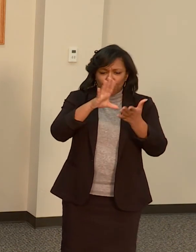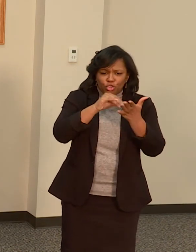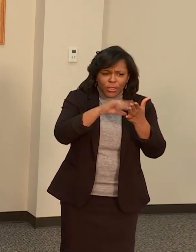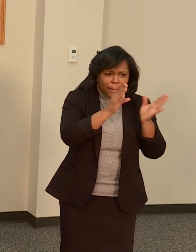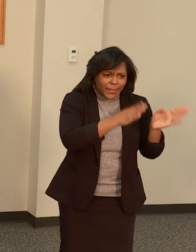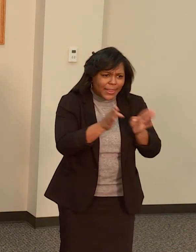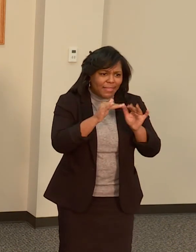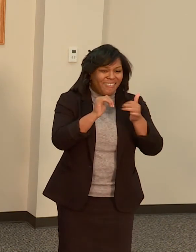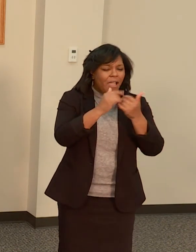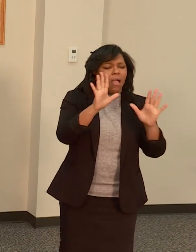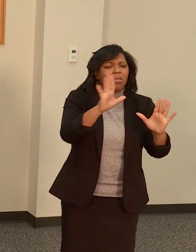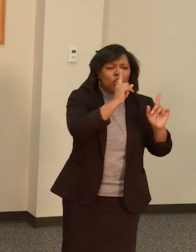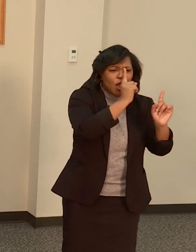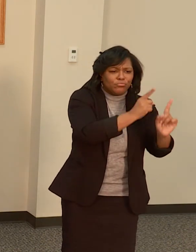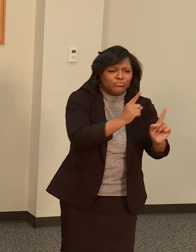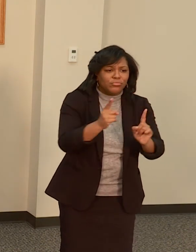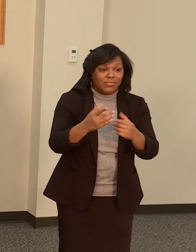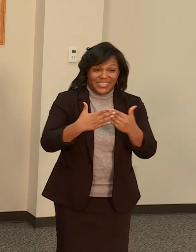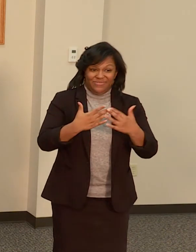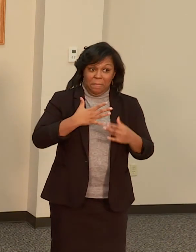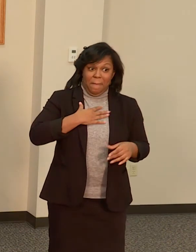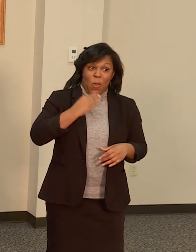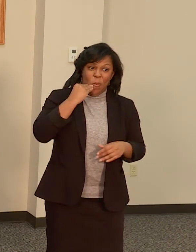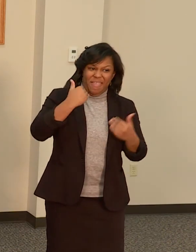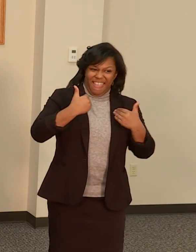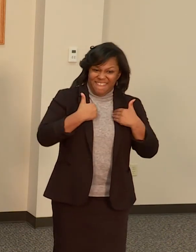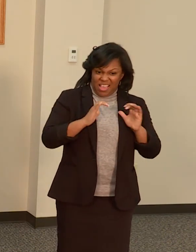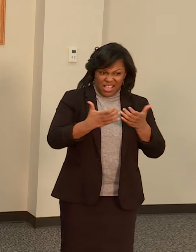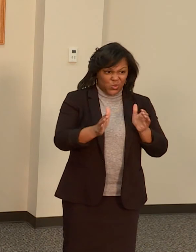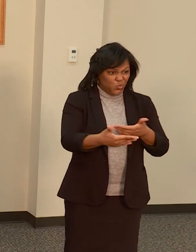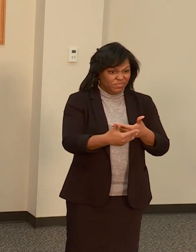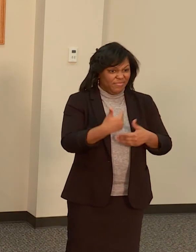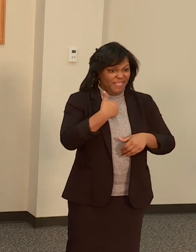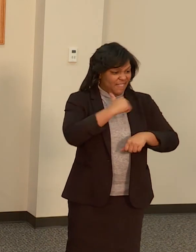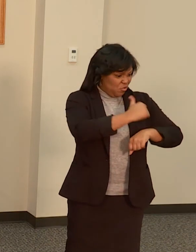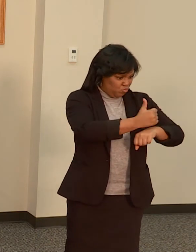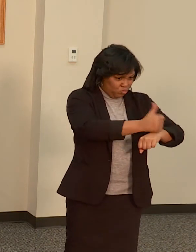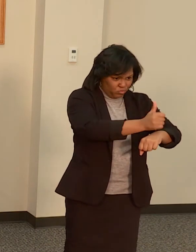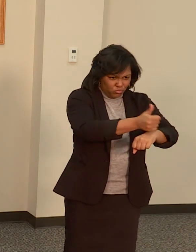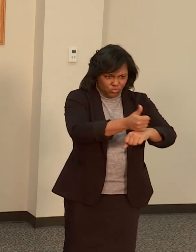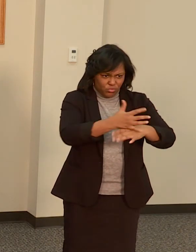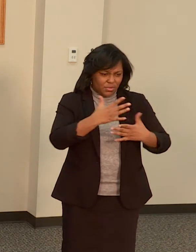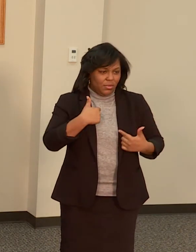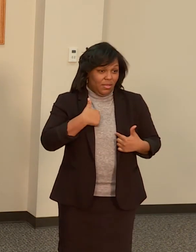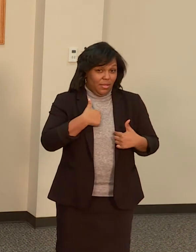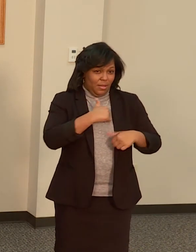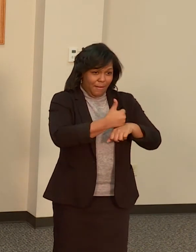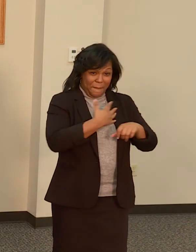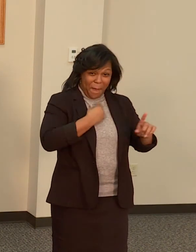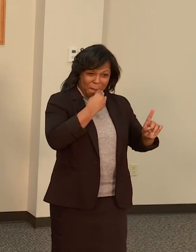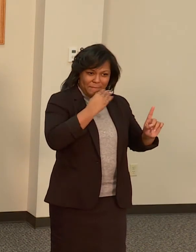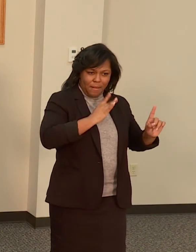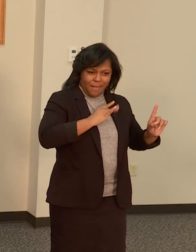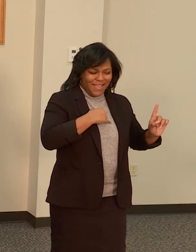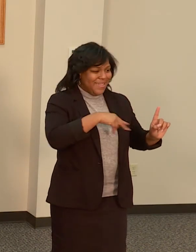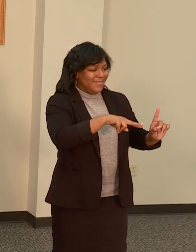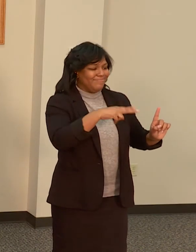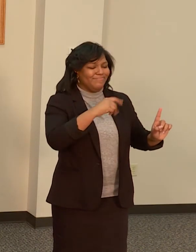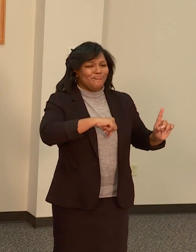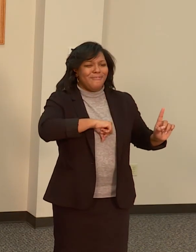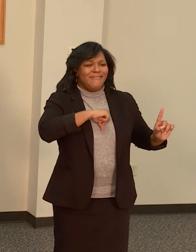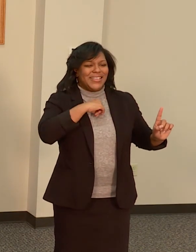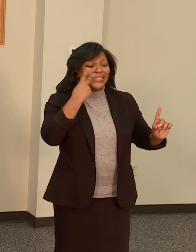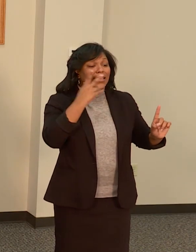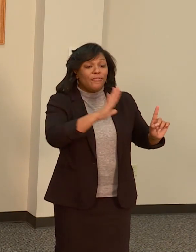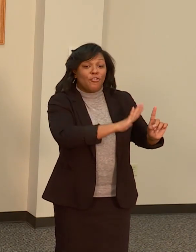into a classroom when my kids absolutely love it. I'm so proud to see them excel academically. It's really truly